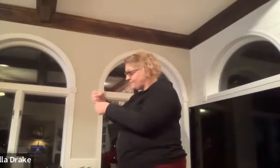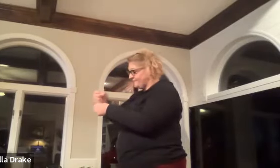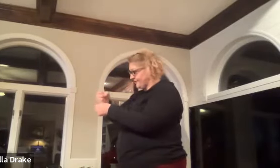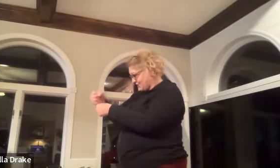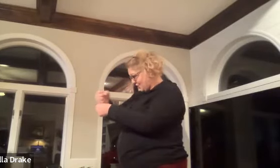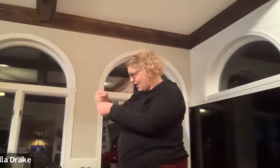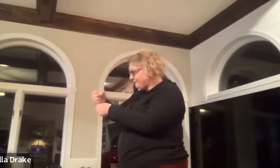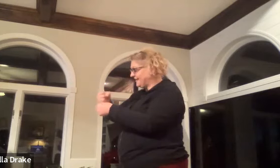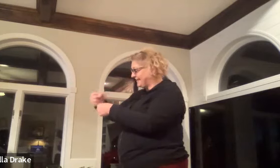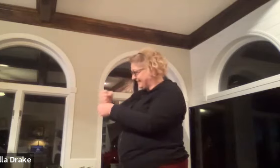coffee